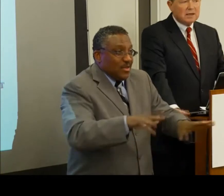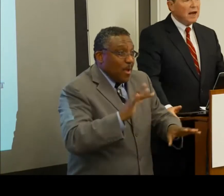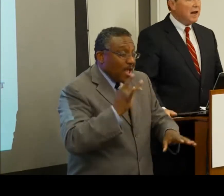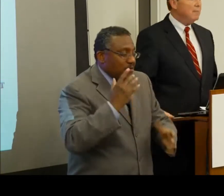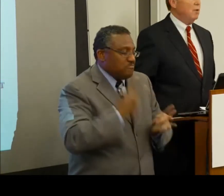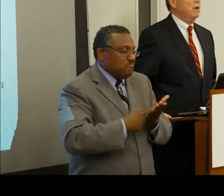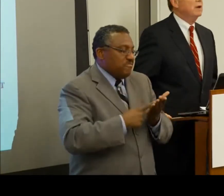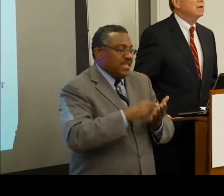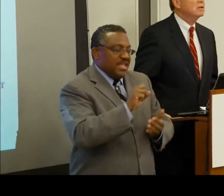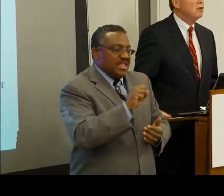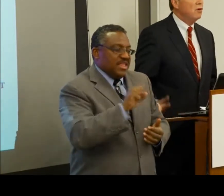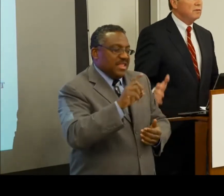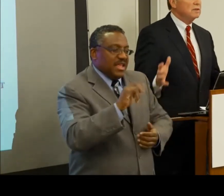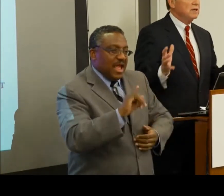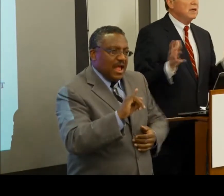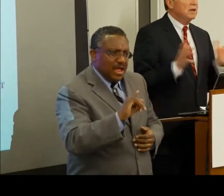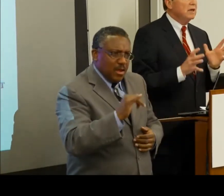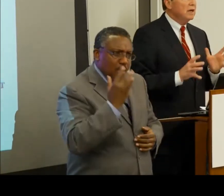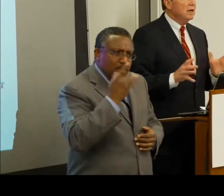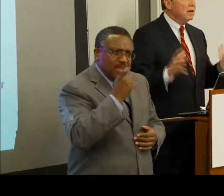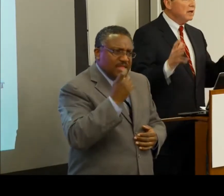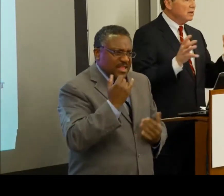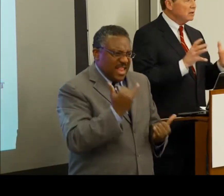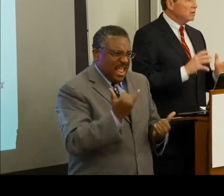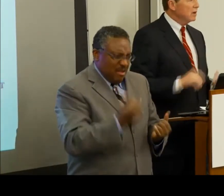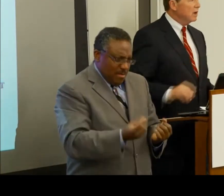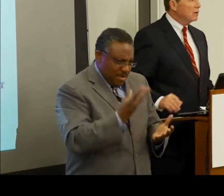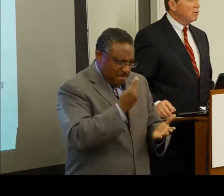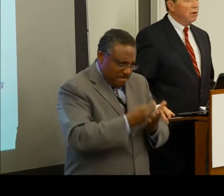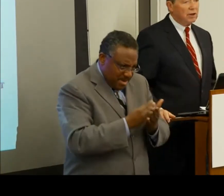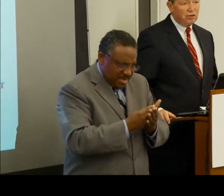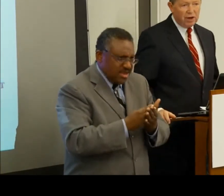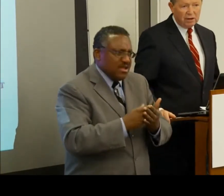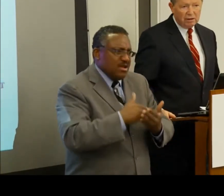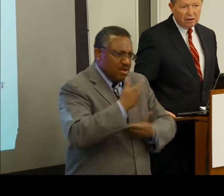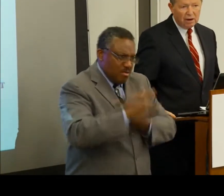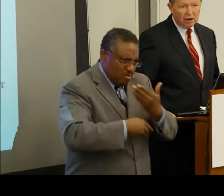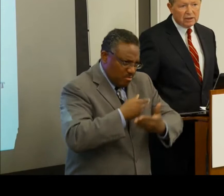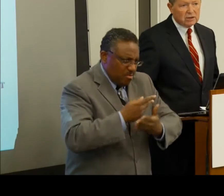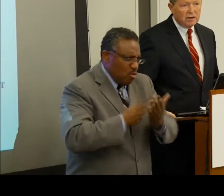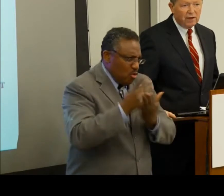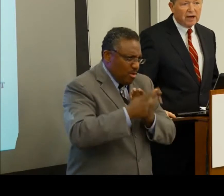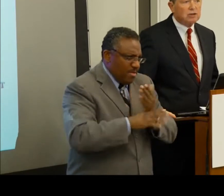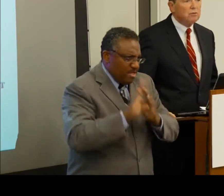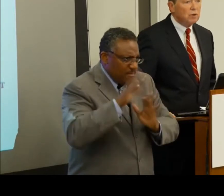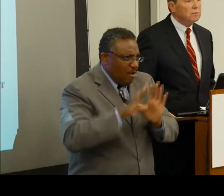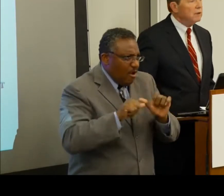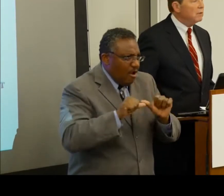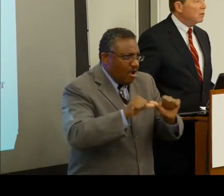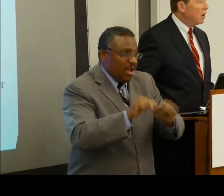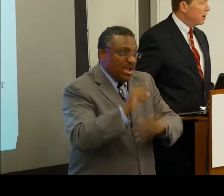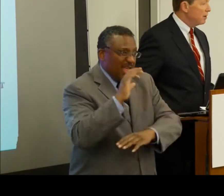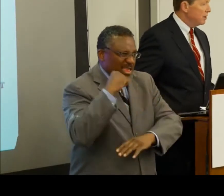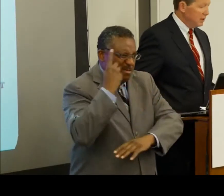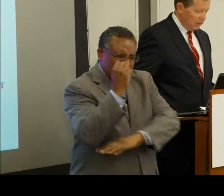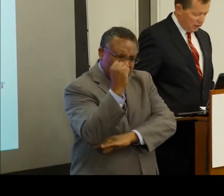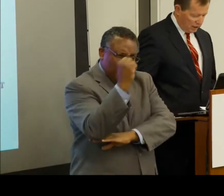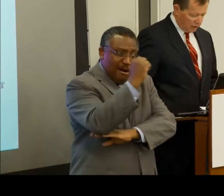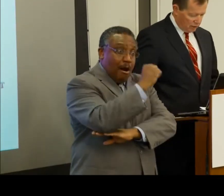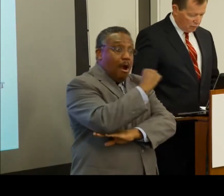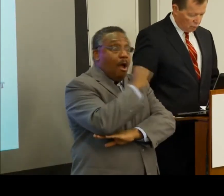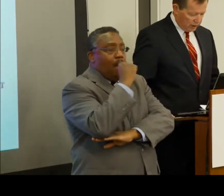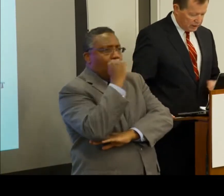at a time when its solvency is drawing thin and legislative action will be required